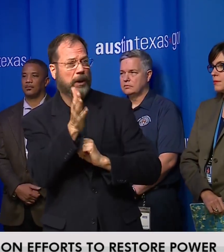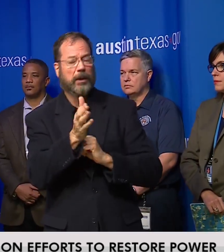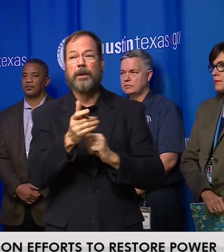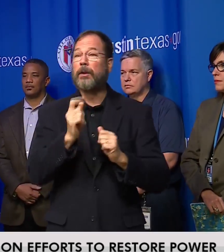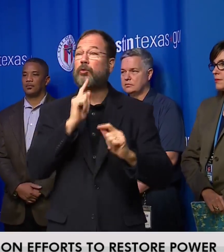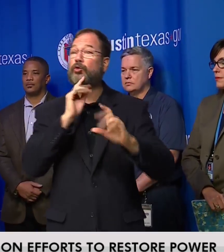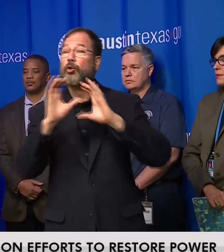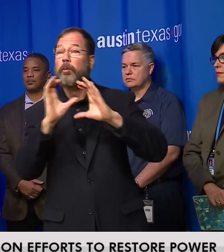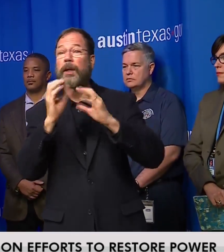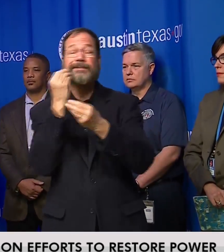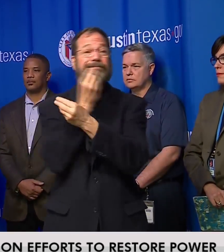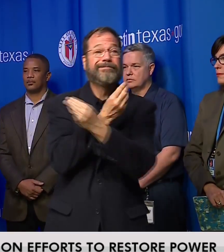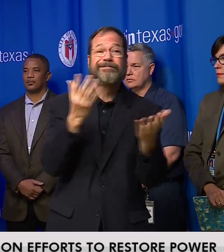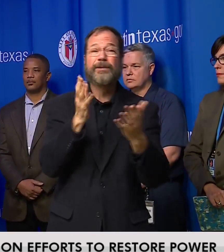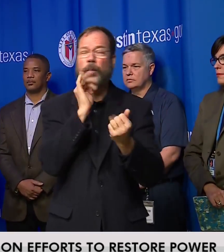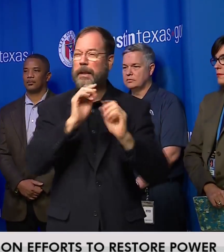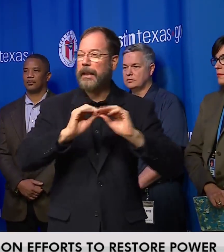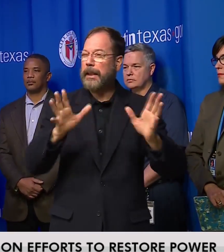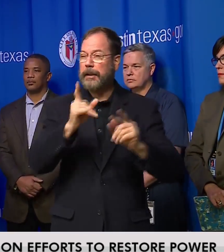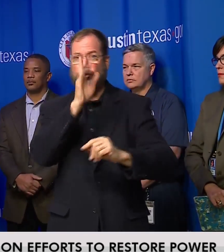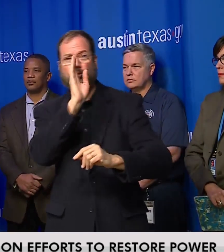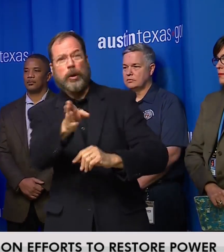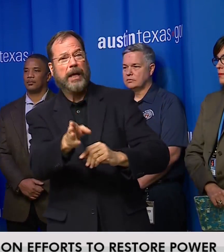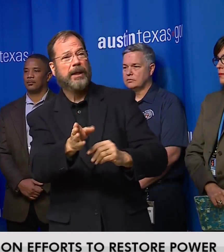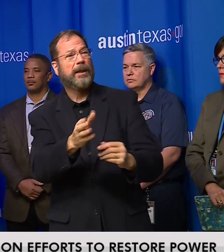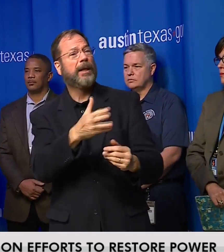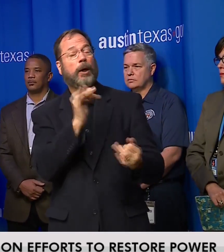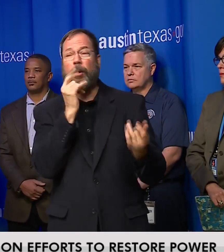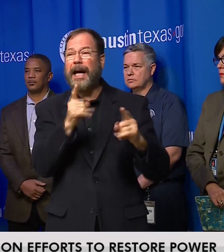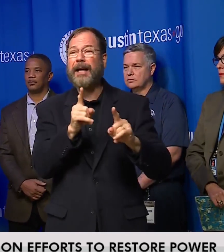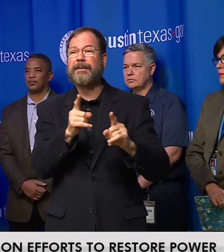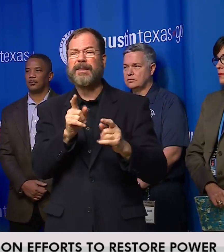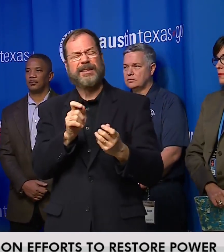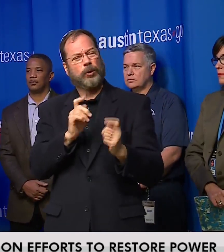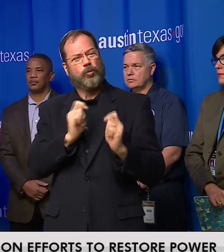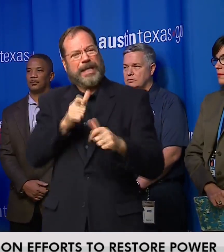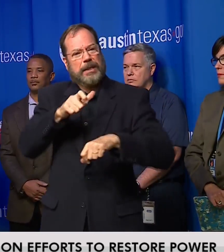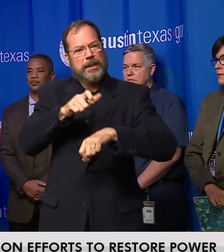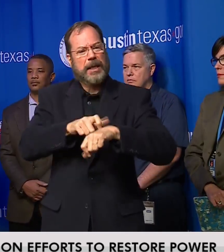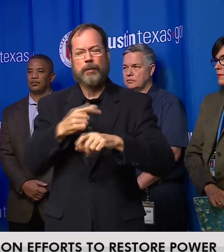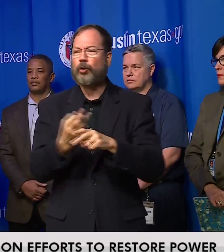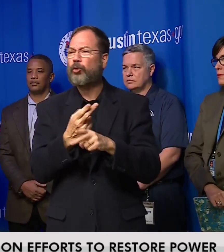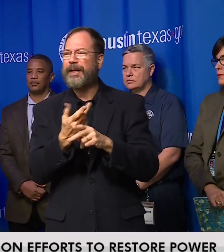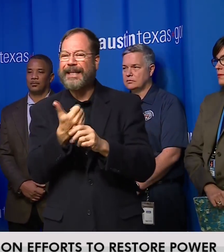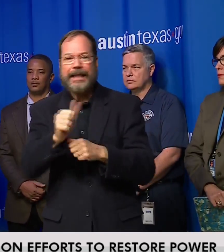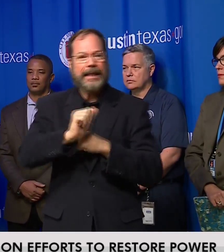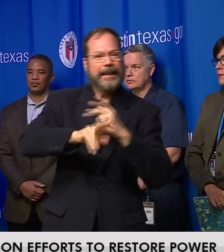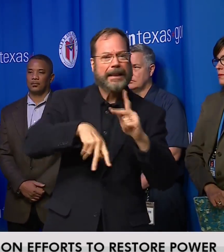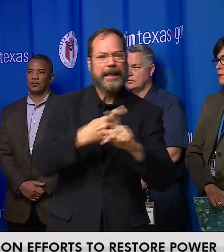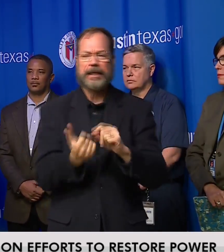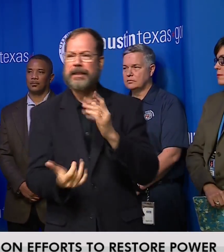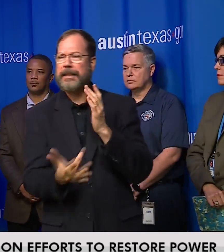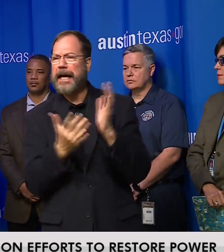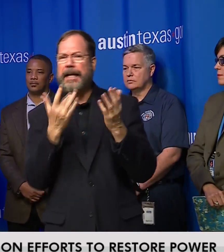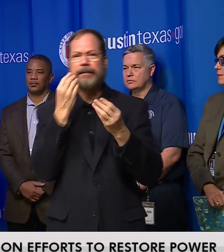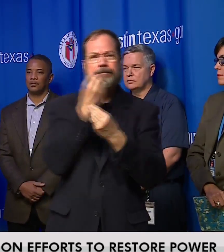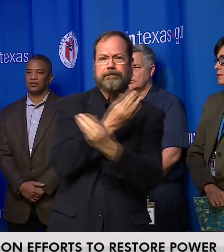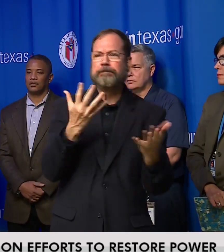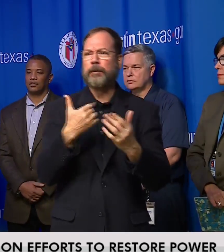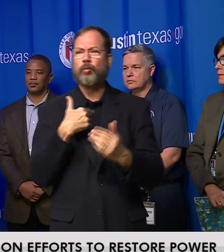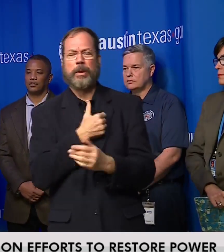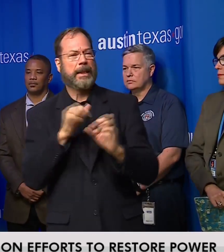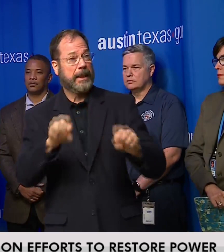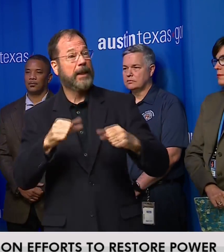will be clear, frank, and will happen in real time using any and all available techniques going forward.